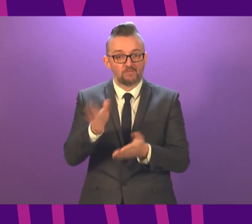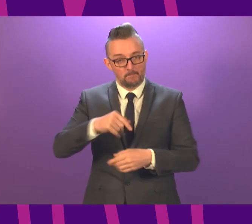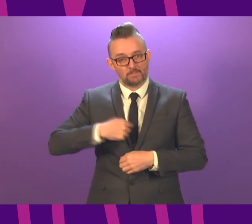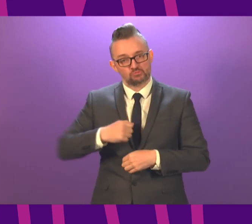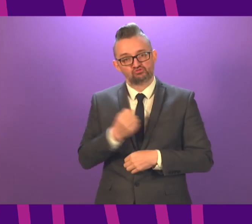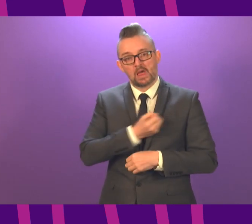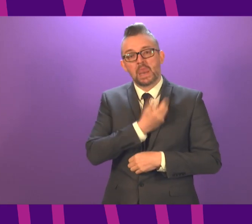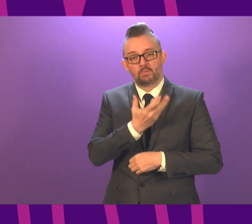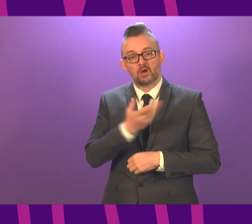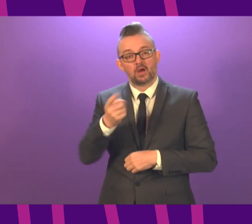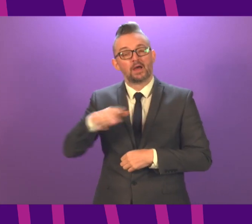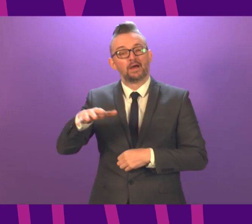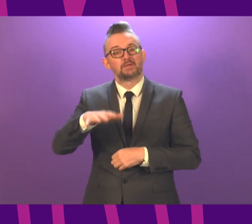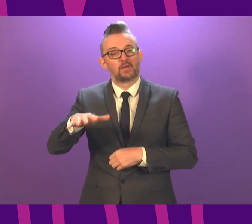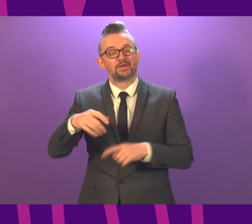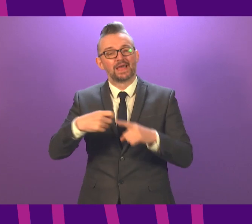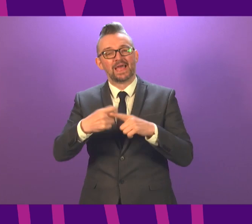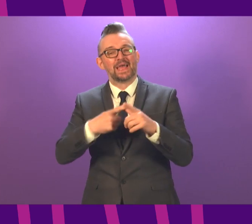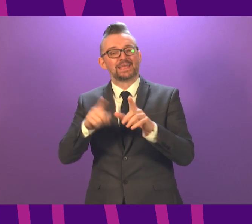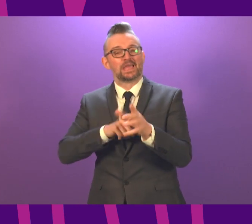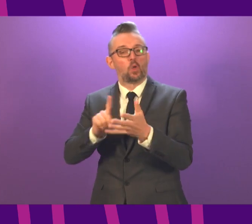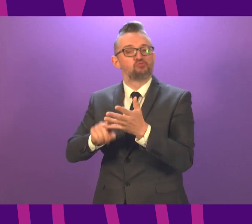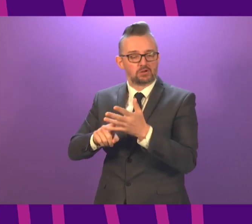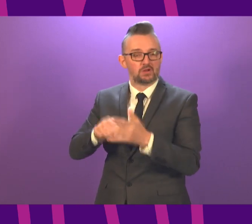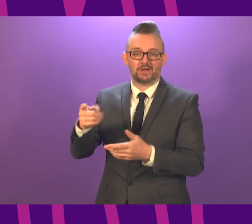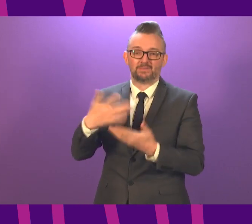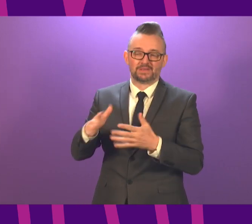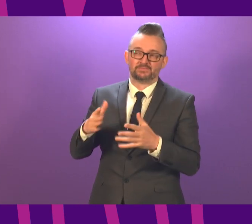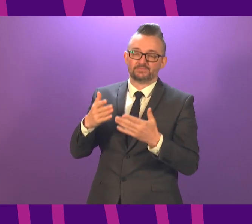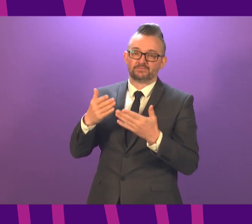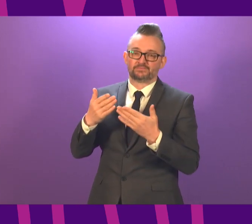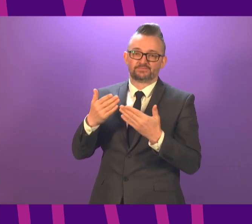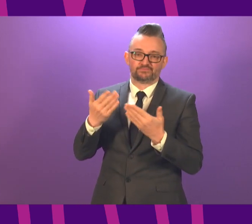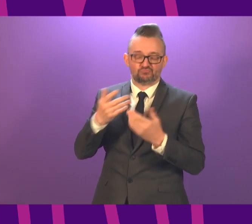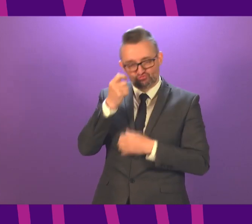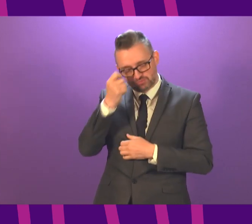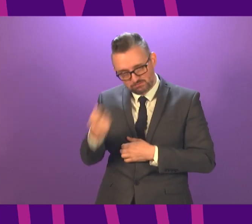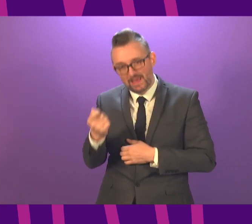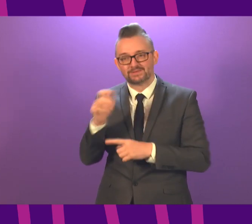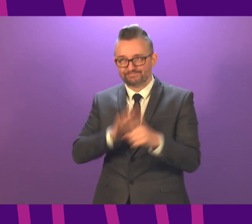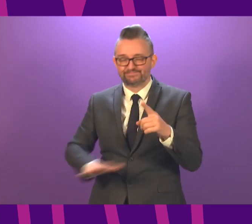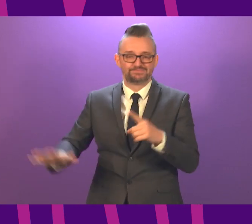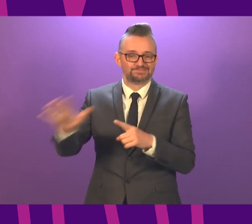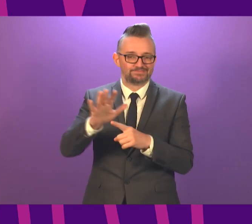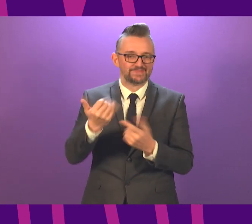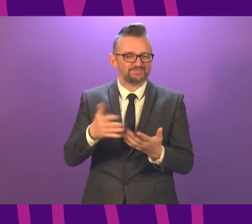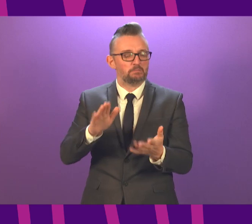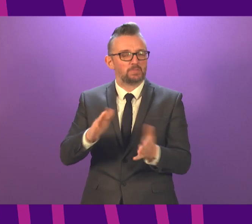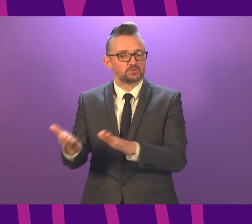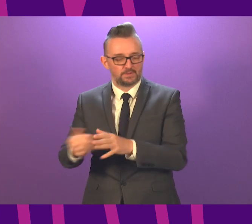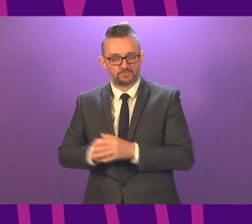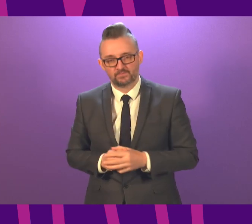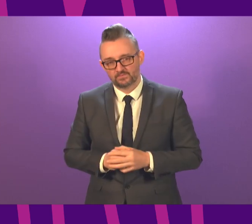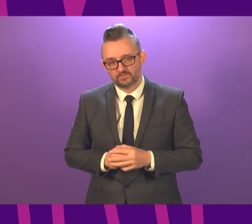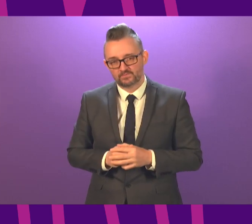Party to the family of Keir Ulrich, who was widely respected right across the spectrum of Scottish politics.